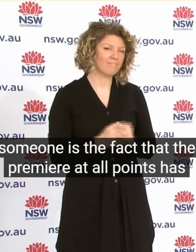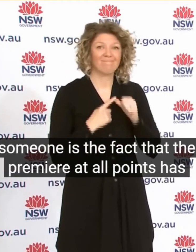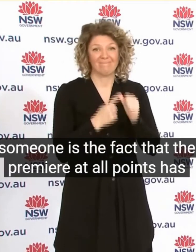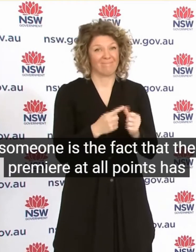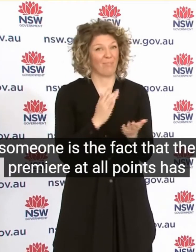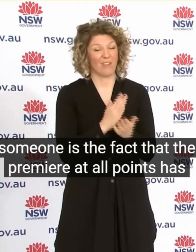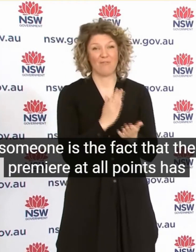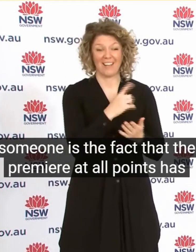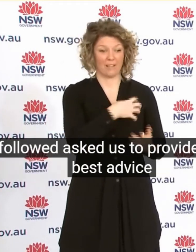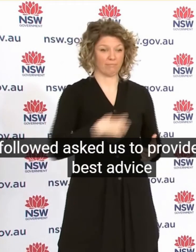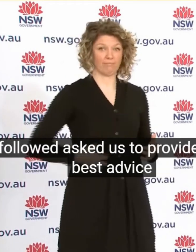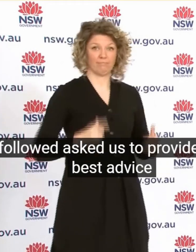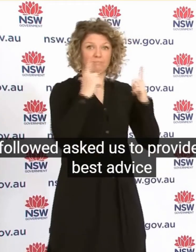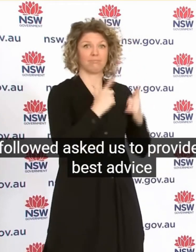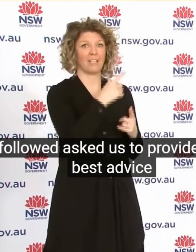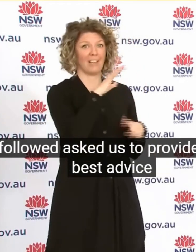Asked Us